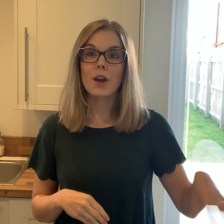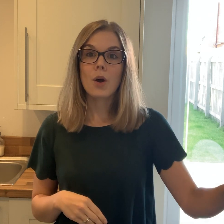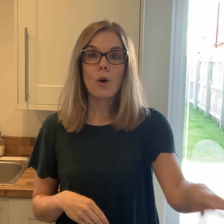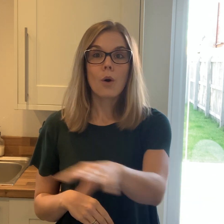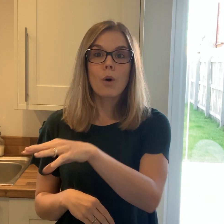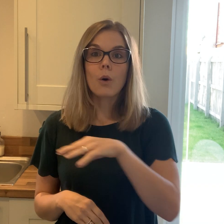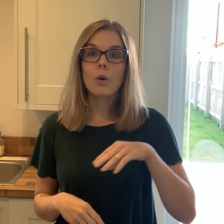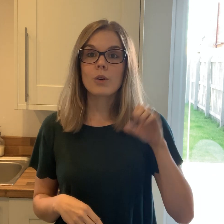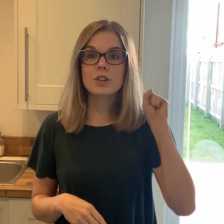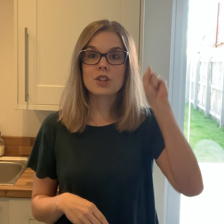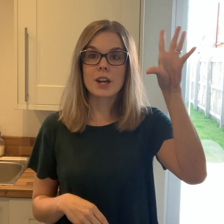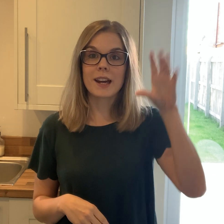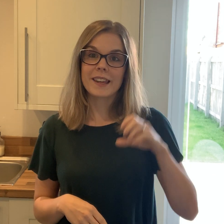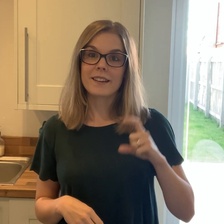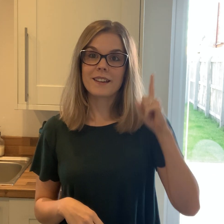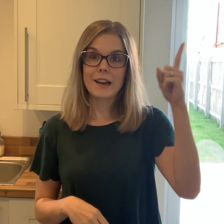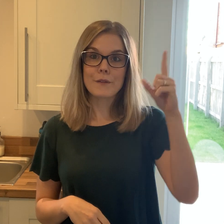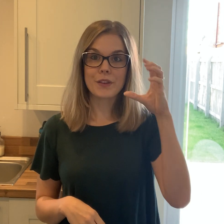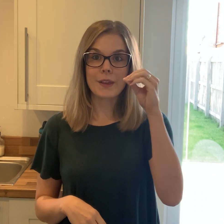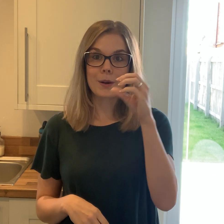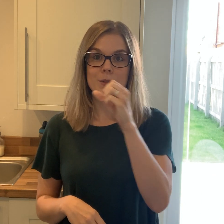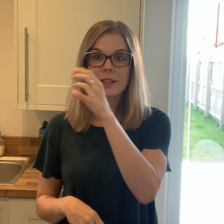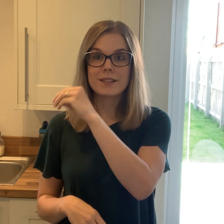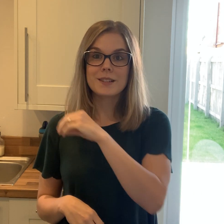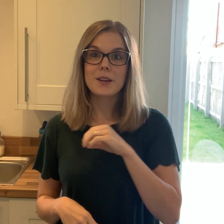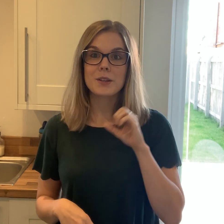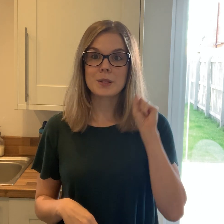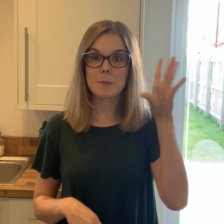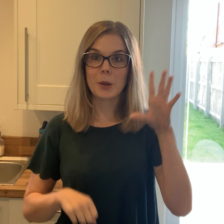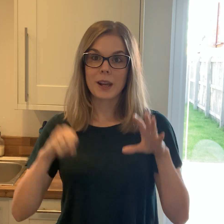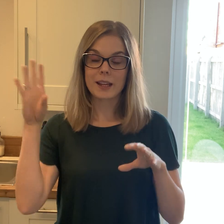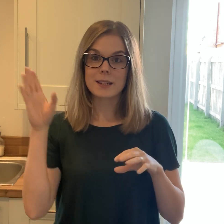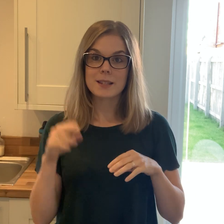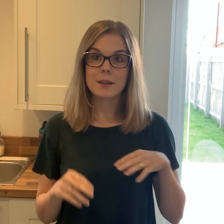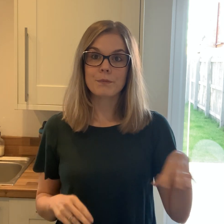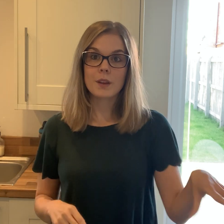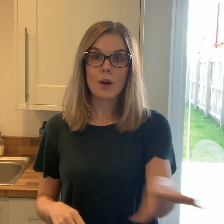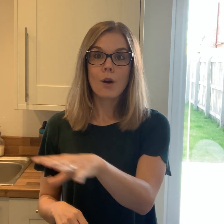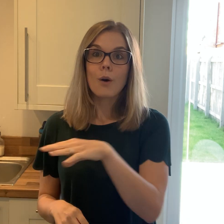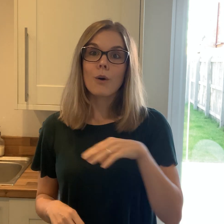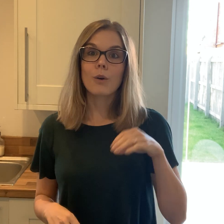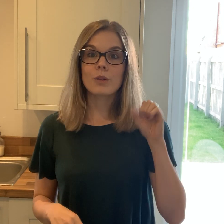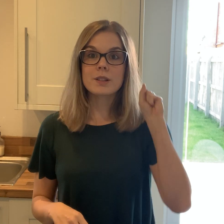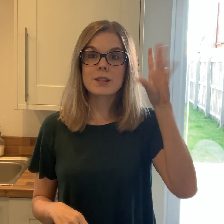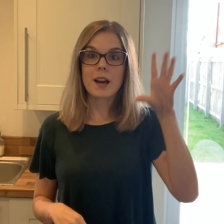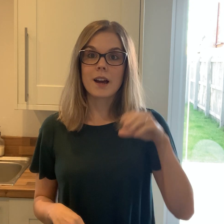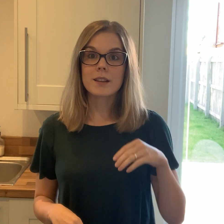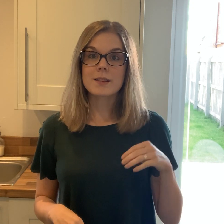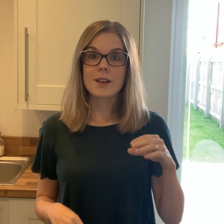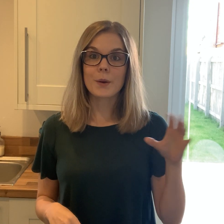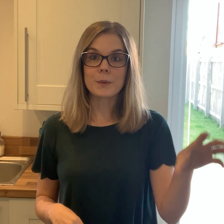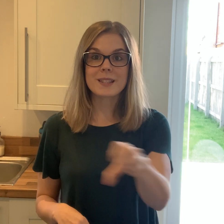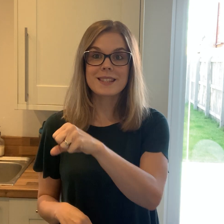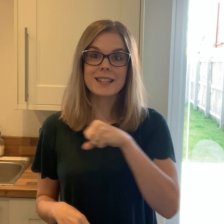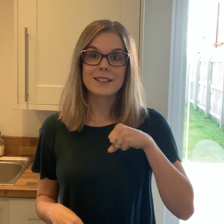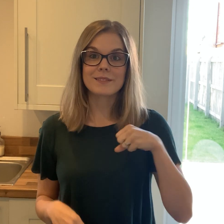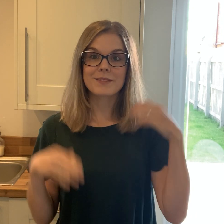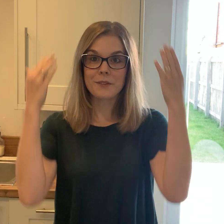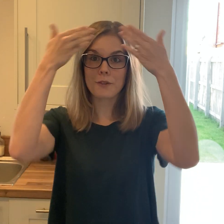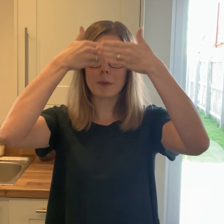All the shine of a thousand spotlights All the stars we steal from